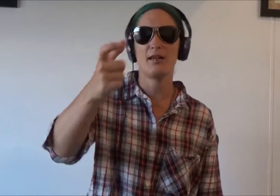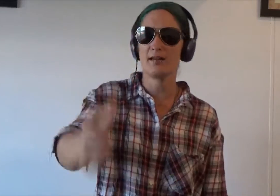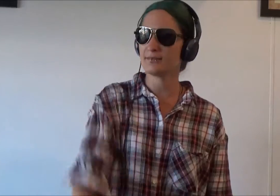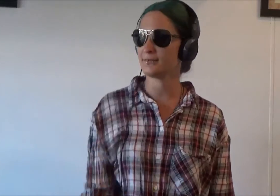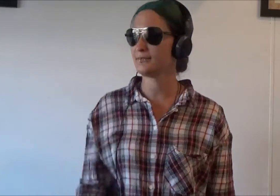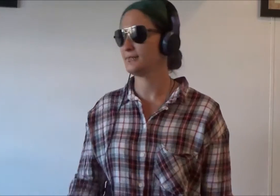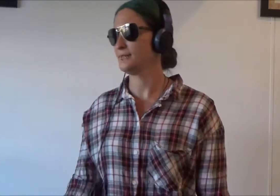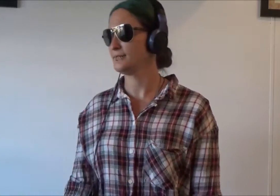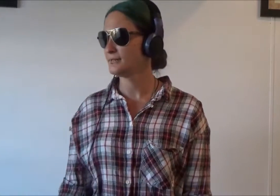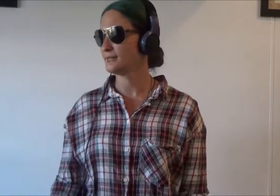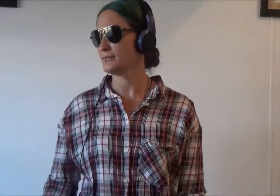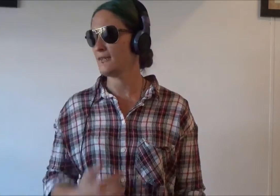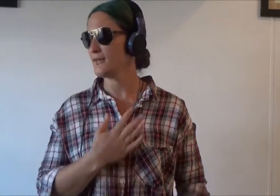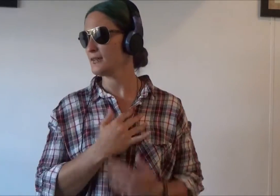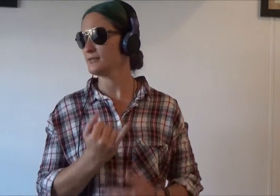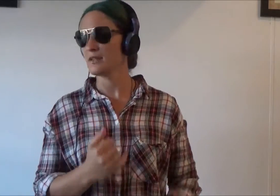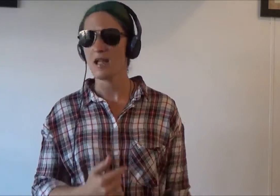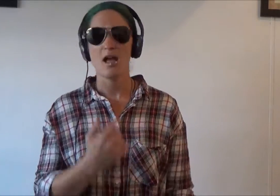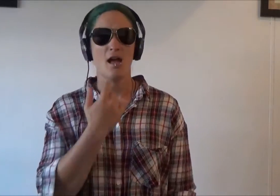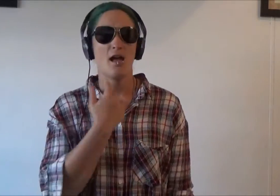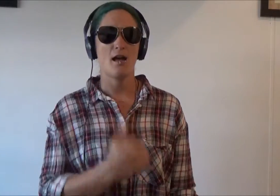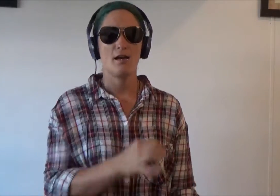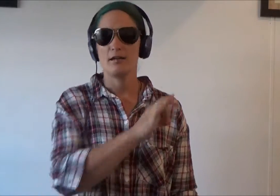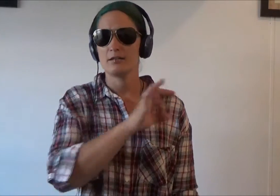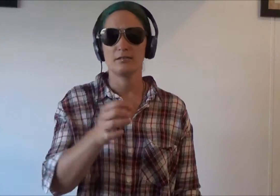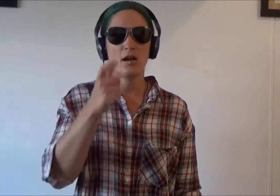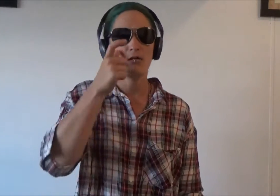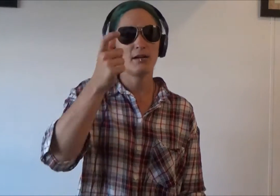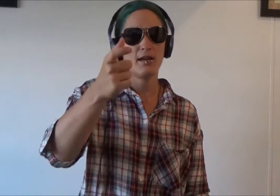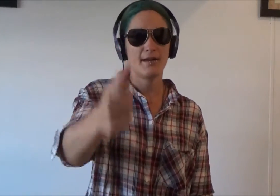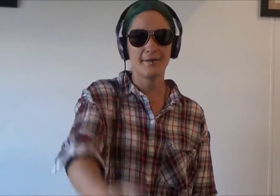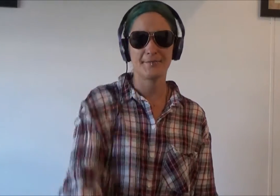care I love it I don't care